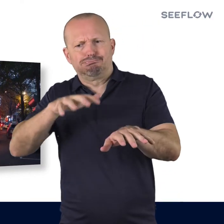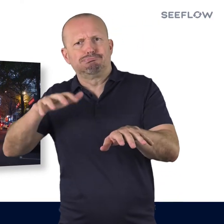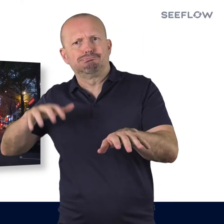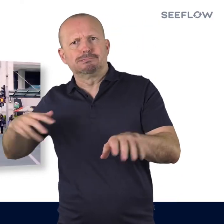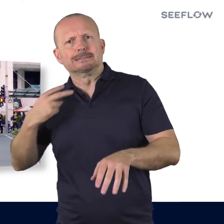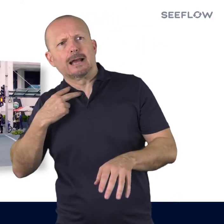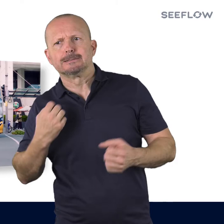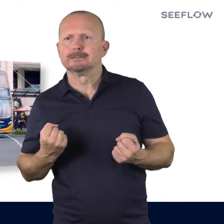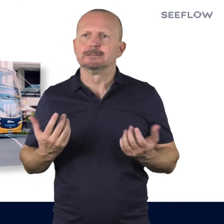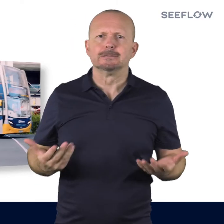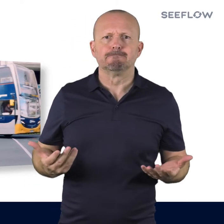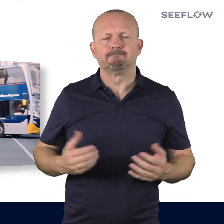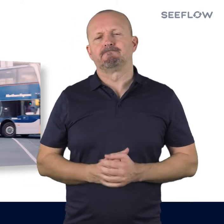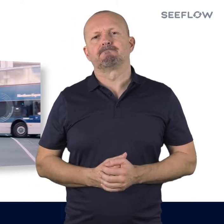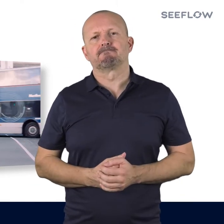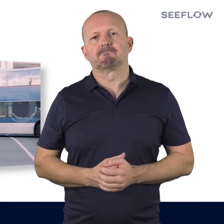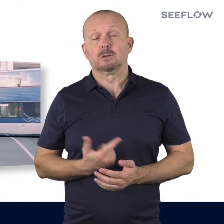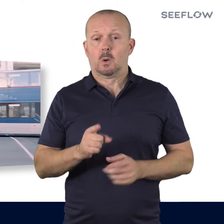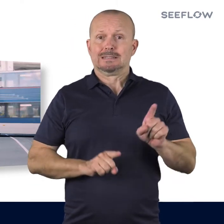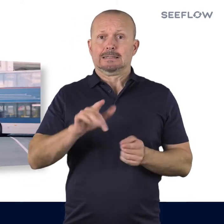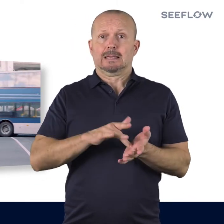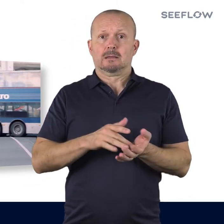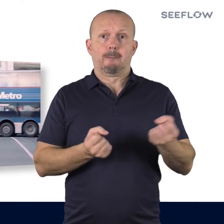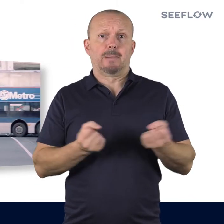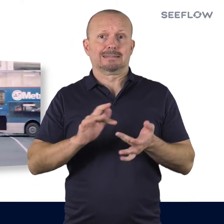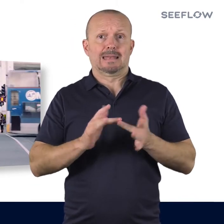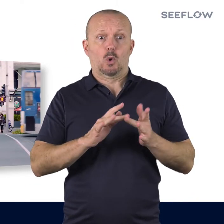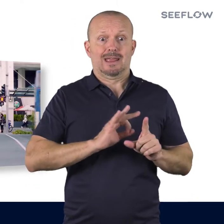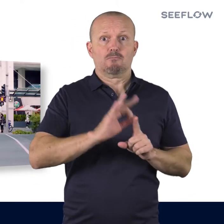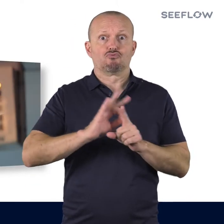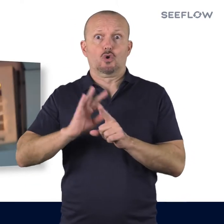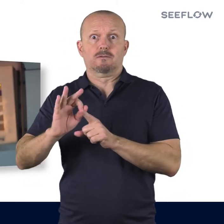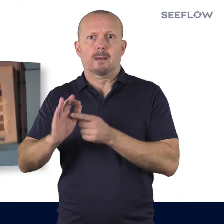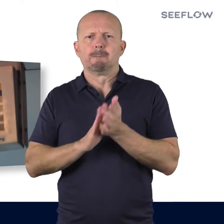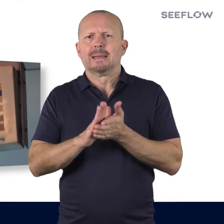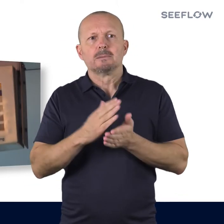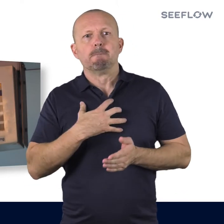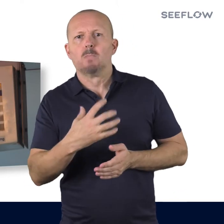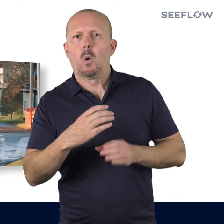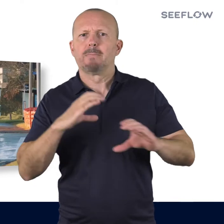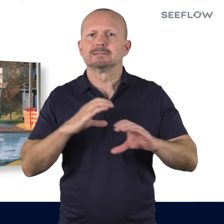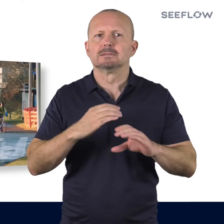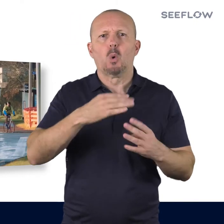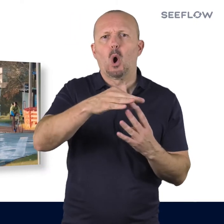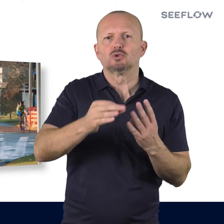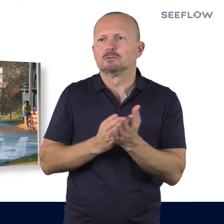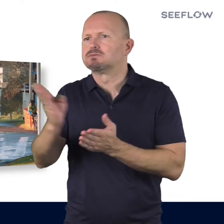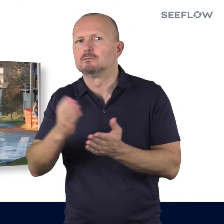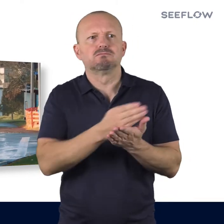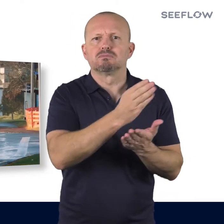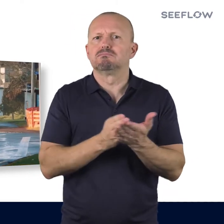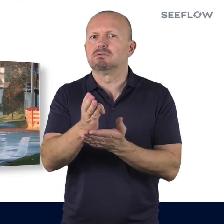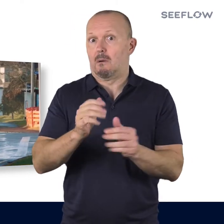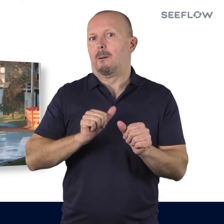An improved city centre bus network will allow passengers to travel to other parts of the region, opening up more options for more people.